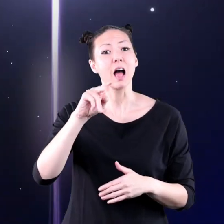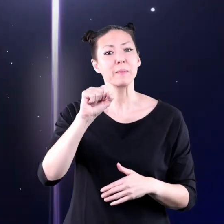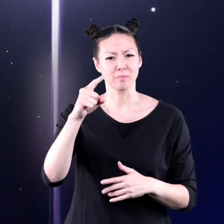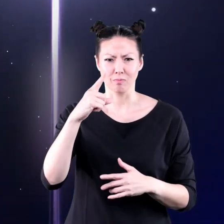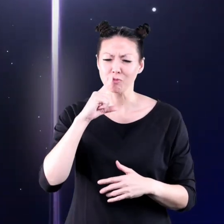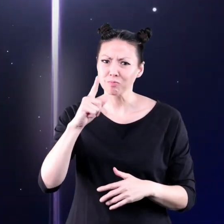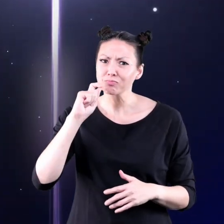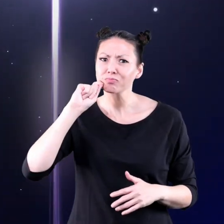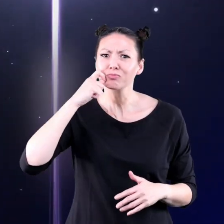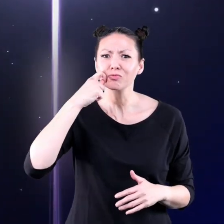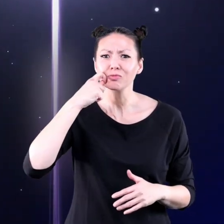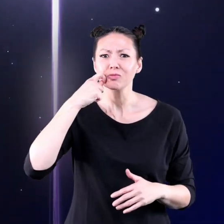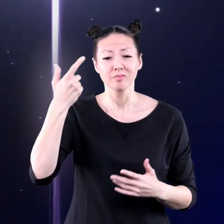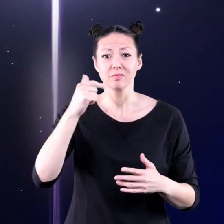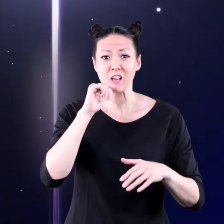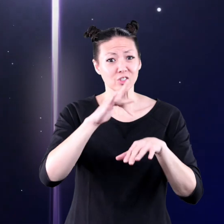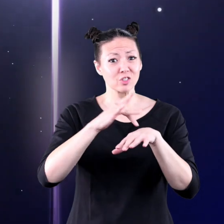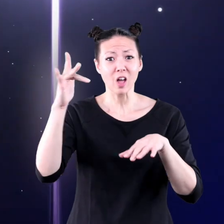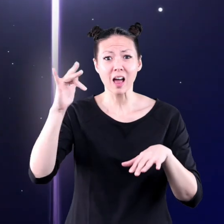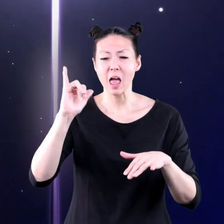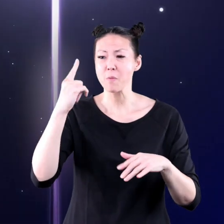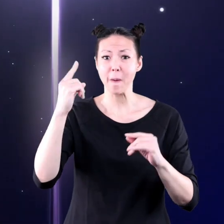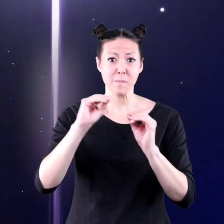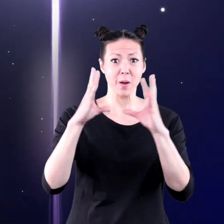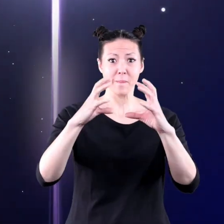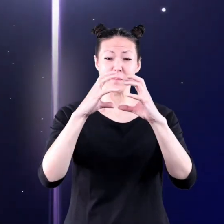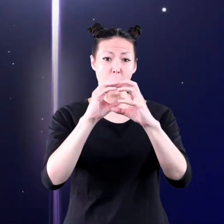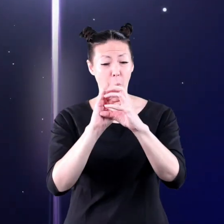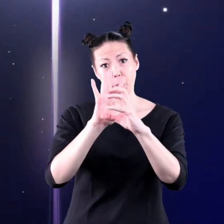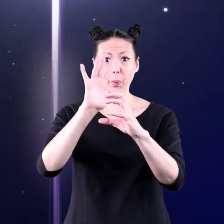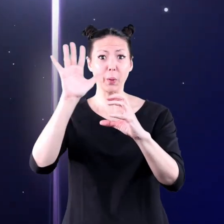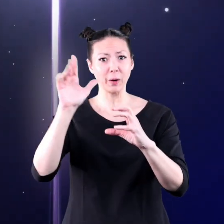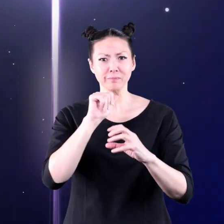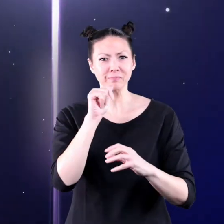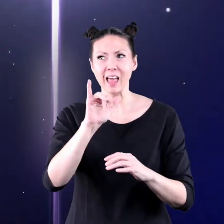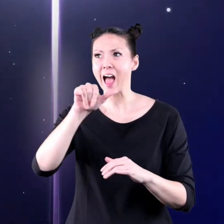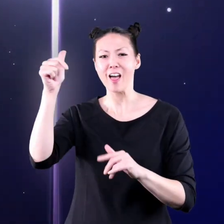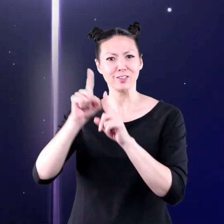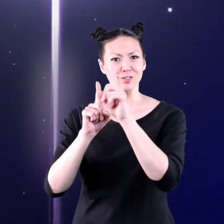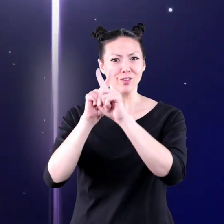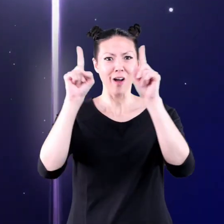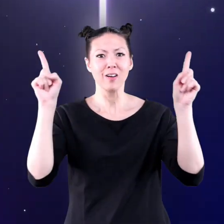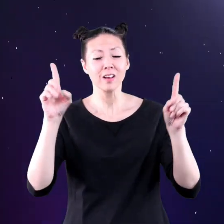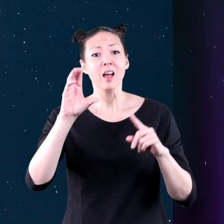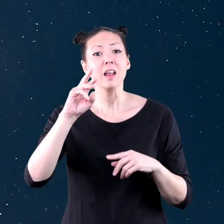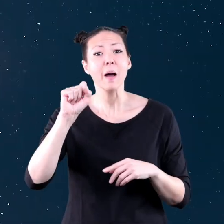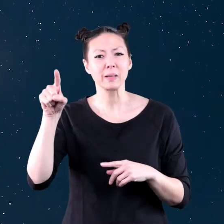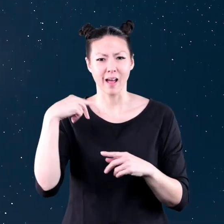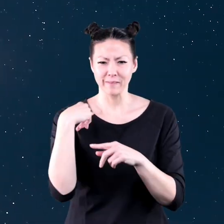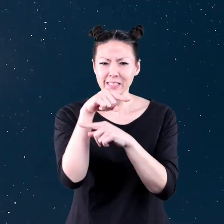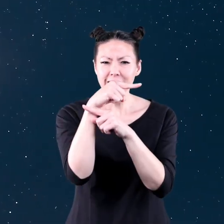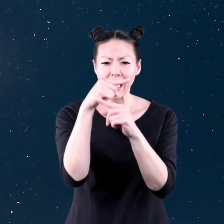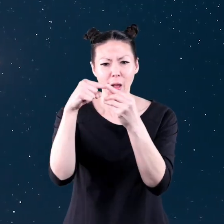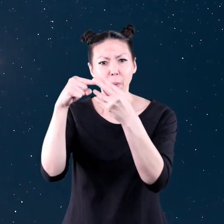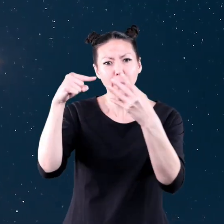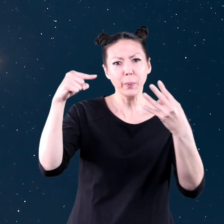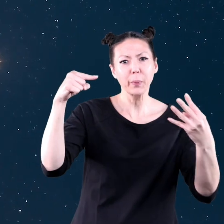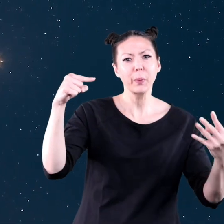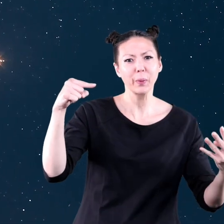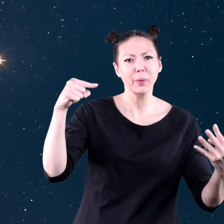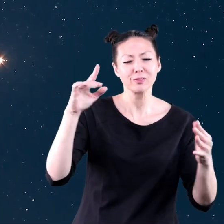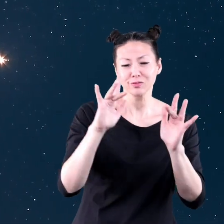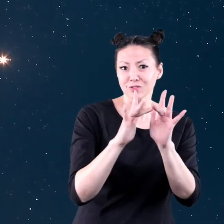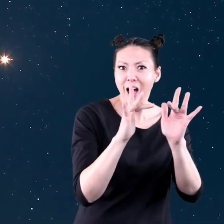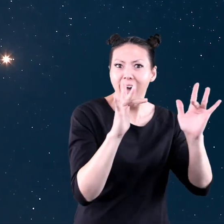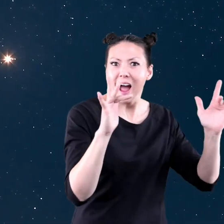Comets are pretty cool because they don't just shine as one big ball like a star does. Comets have tails and